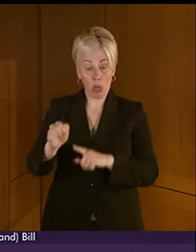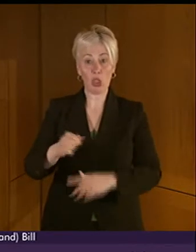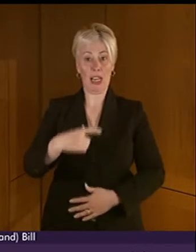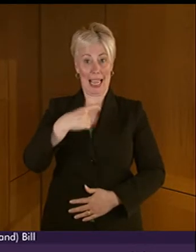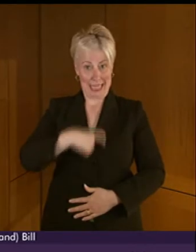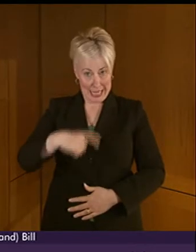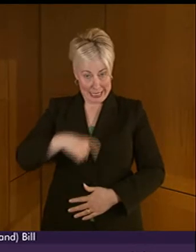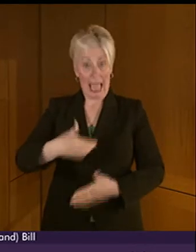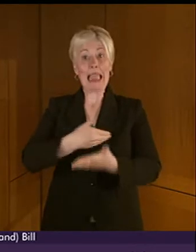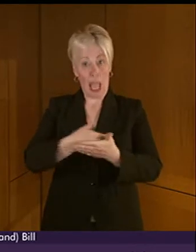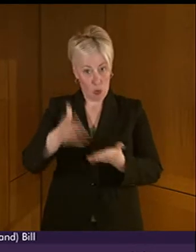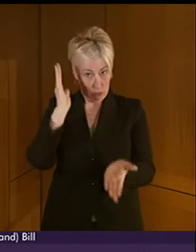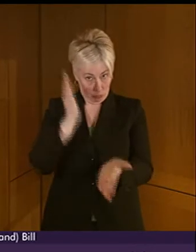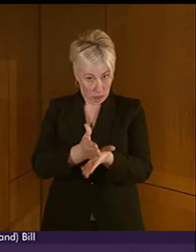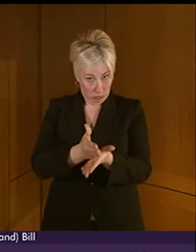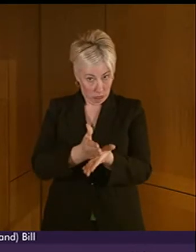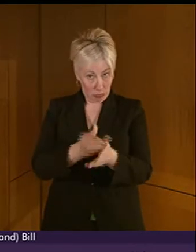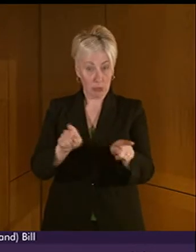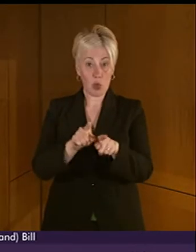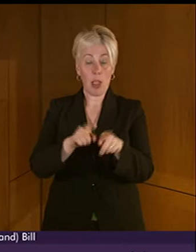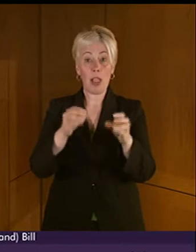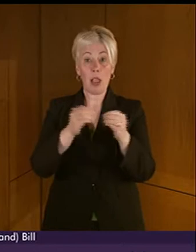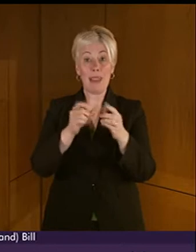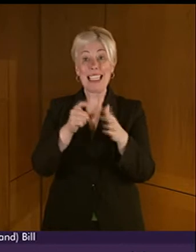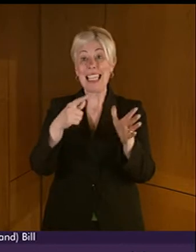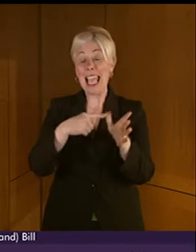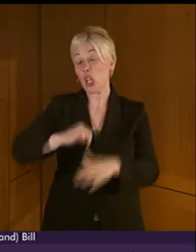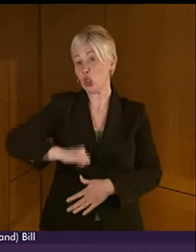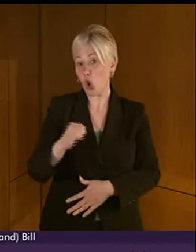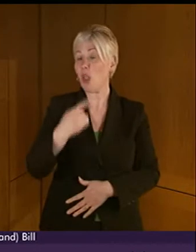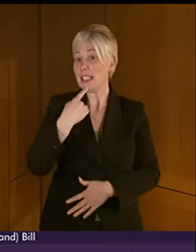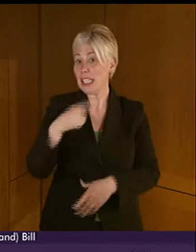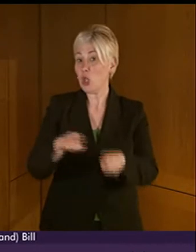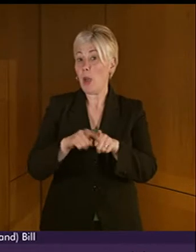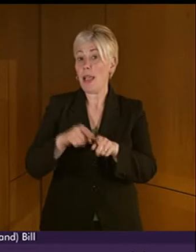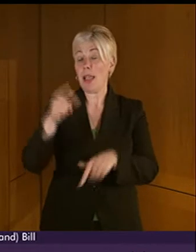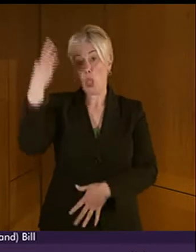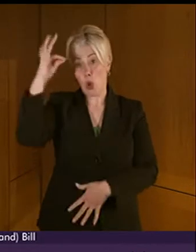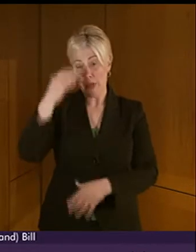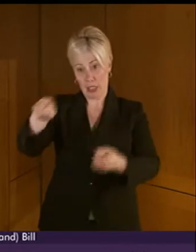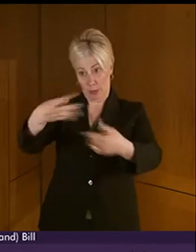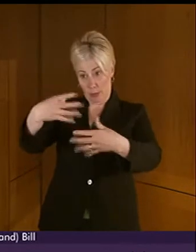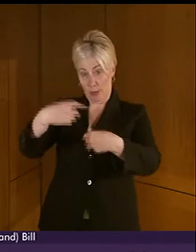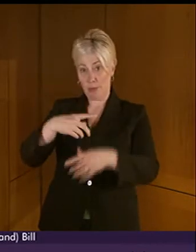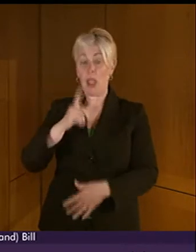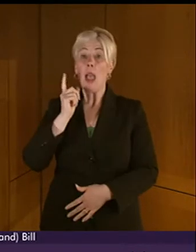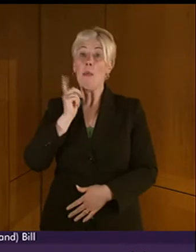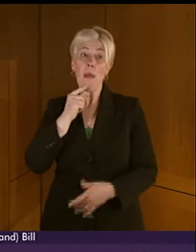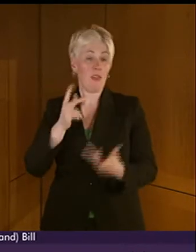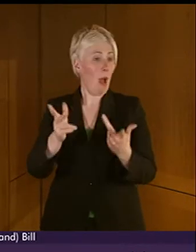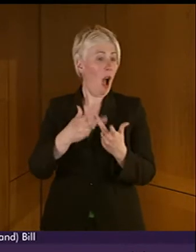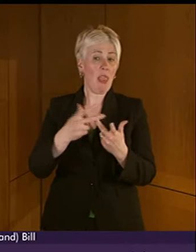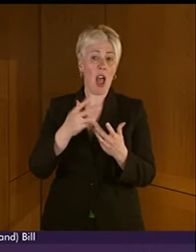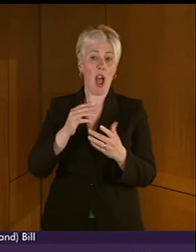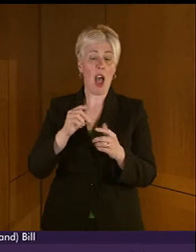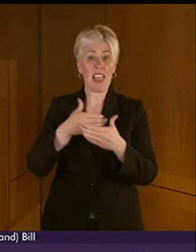This point was further highlighted by the British Deaf Association of Scotland, told the committee that speakers of other Indigenous spoken languages are